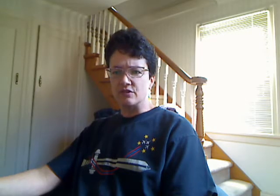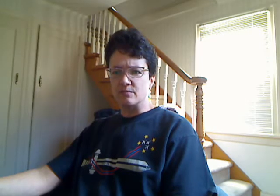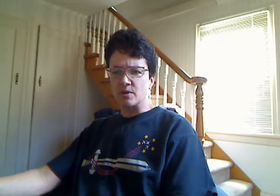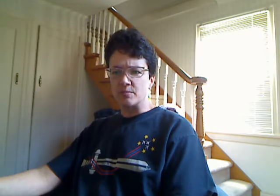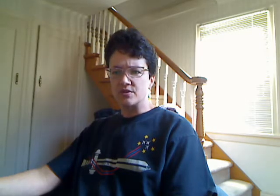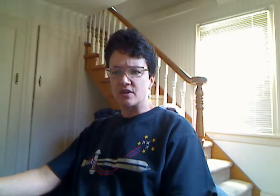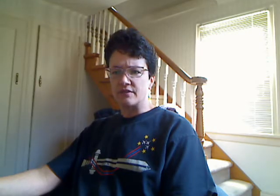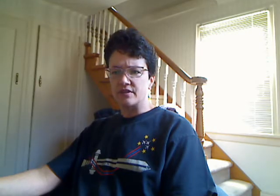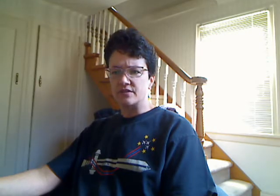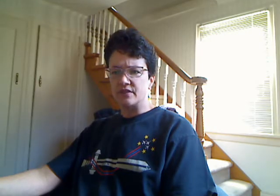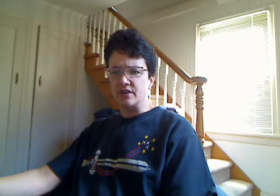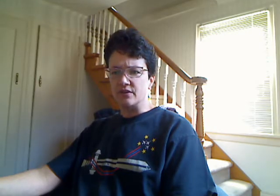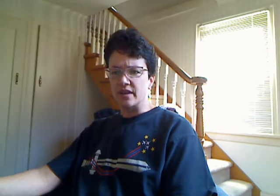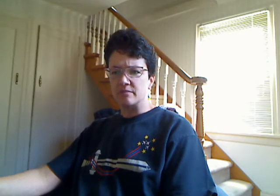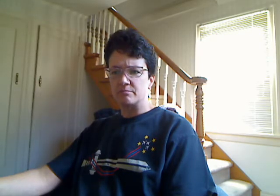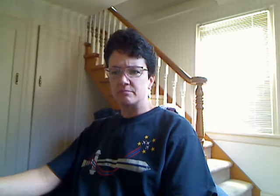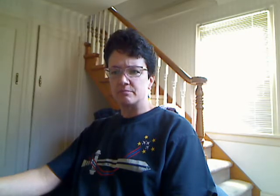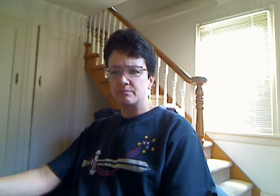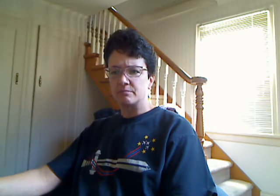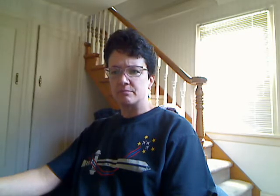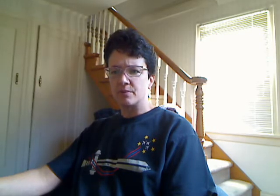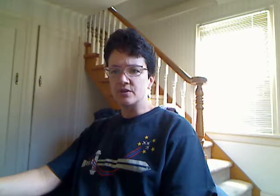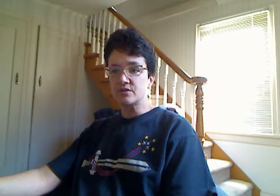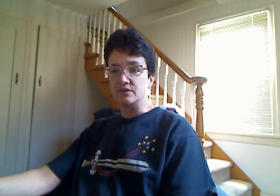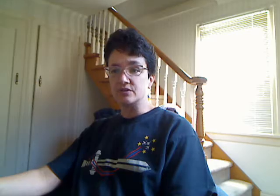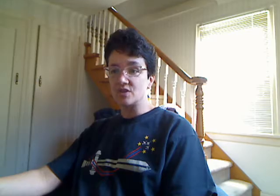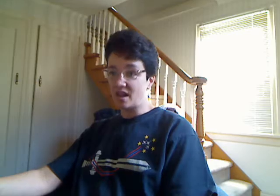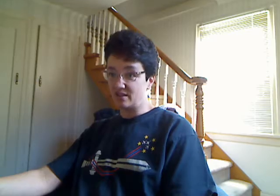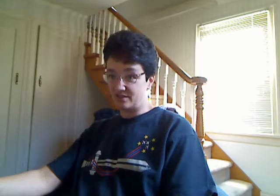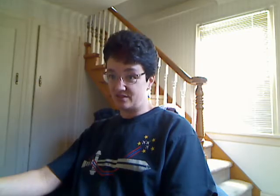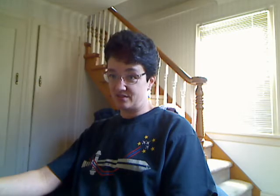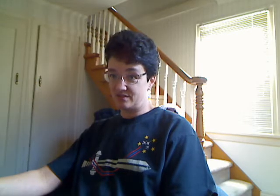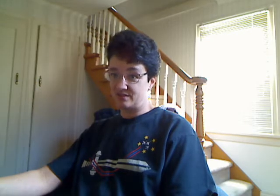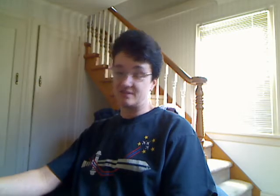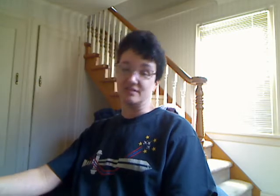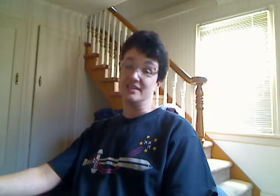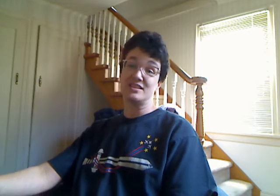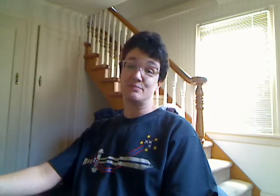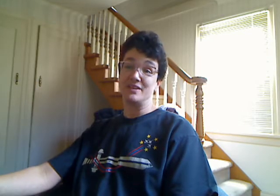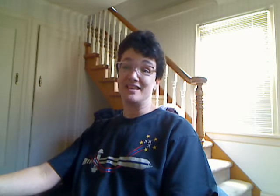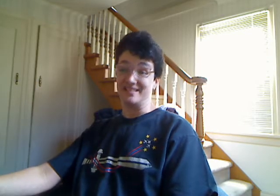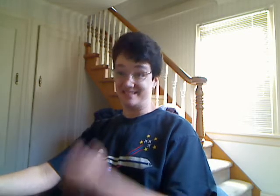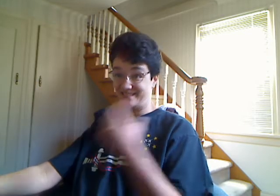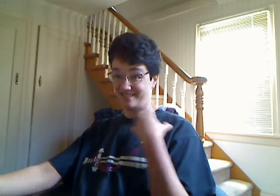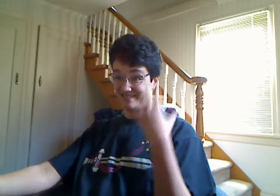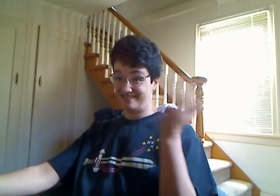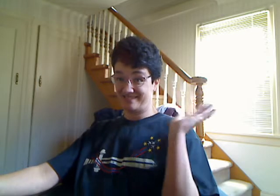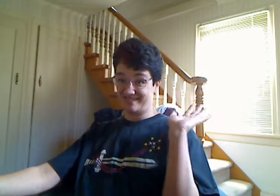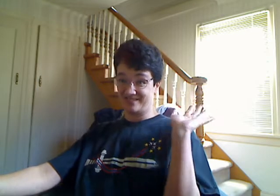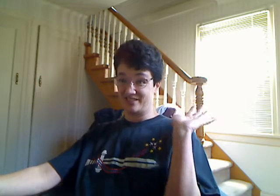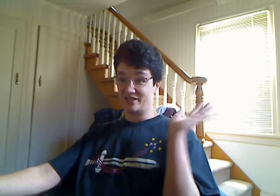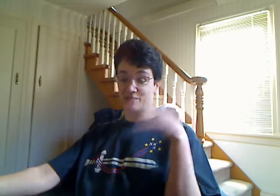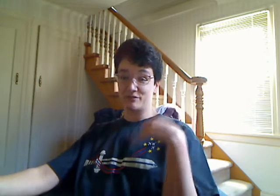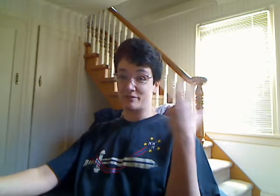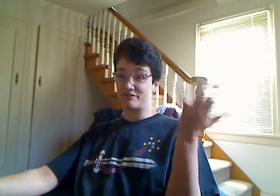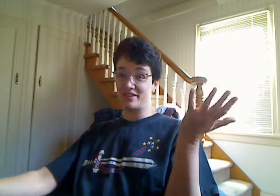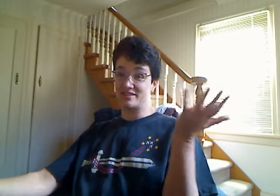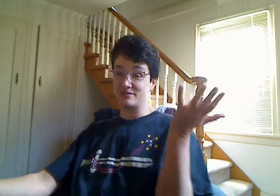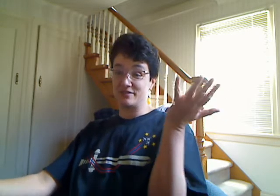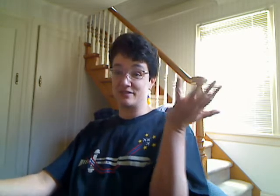the purpose of this video and personal challenge. So let's begin. Whatever comes from my face is whatever